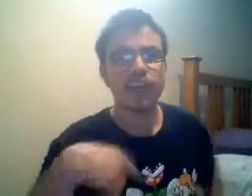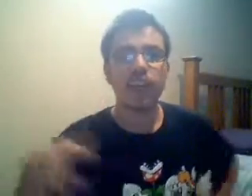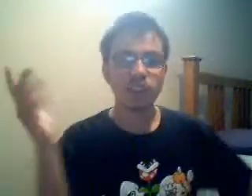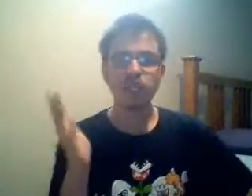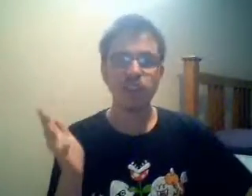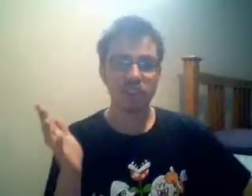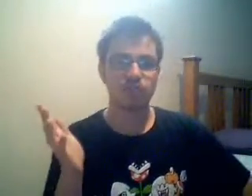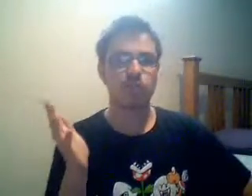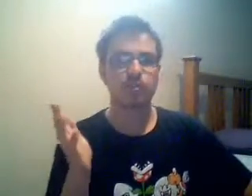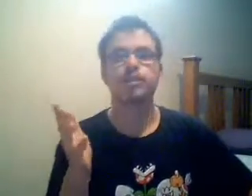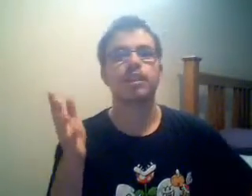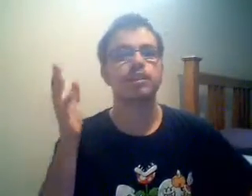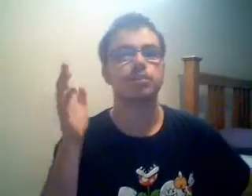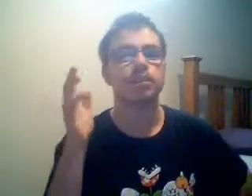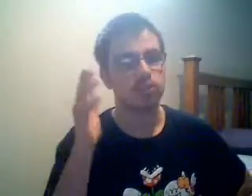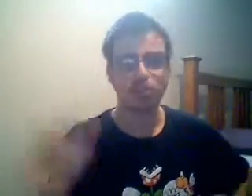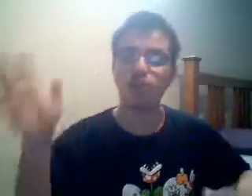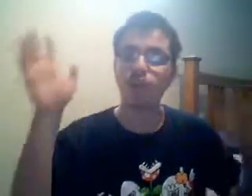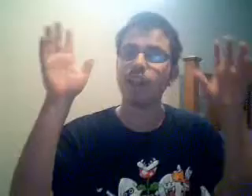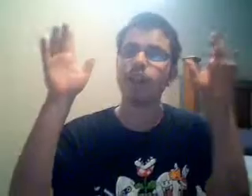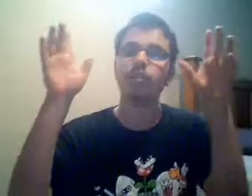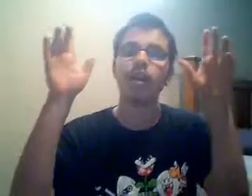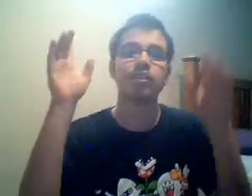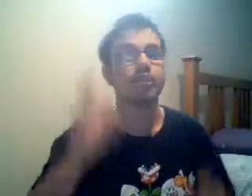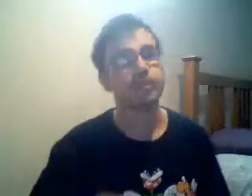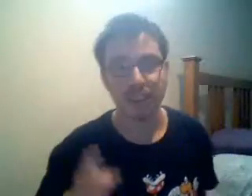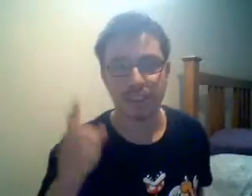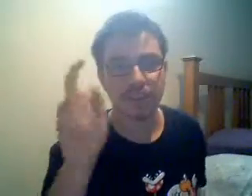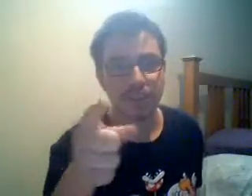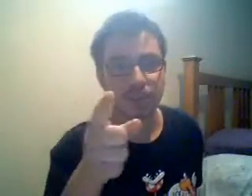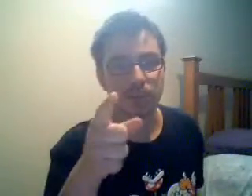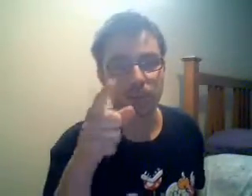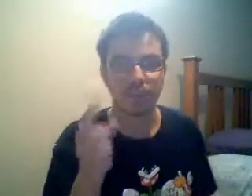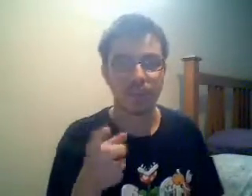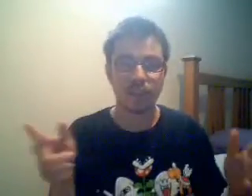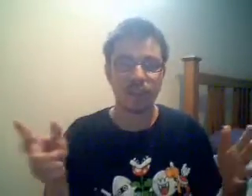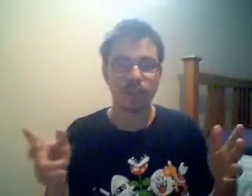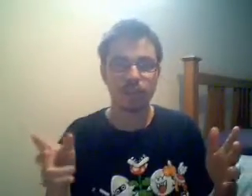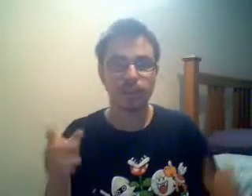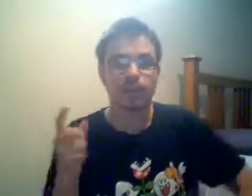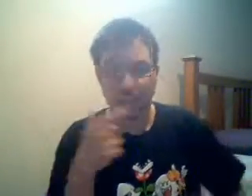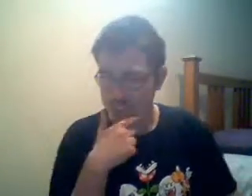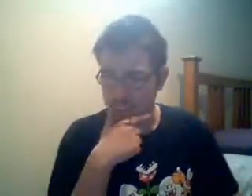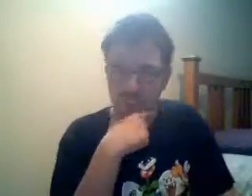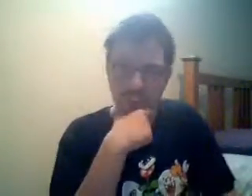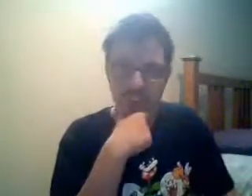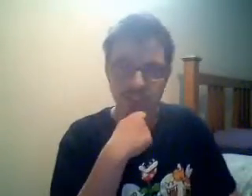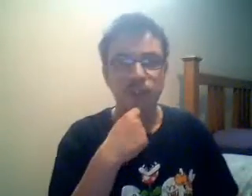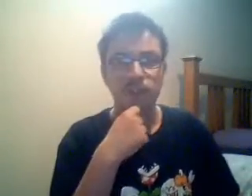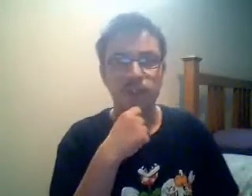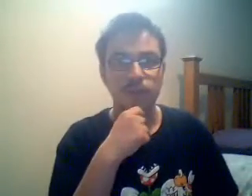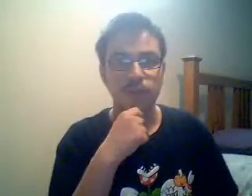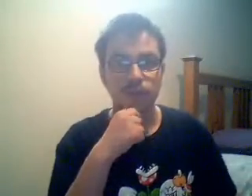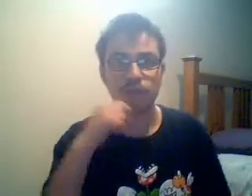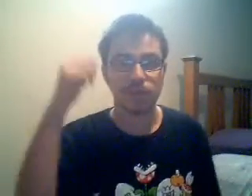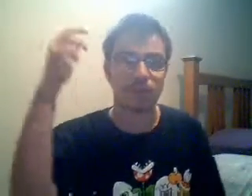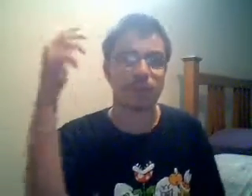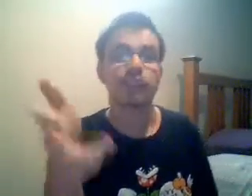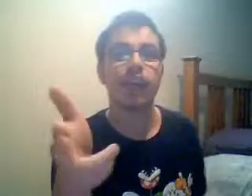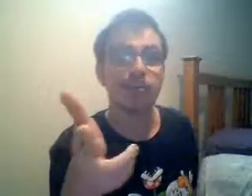As you guys remember that it's been quite a while ever since I uploaded a video. In fact I believe it was just about like 10